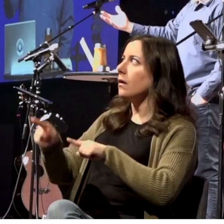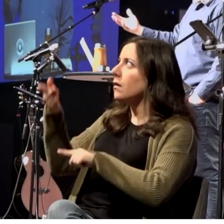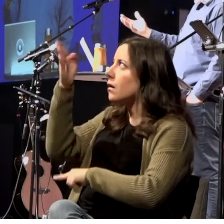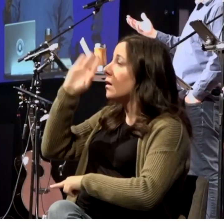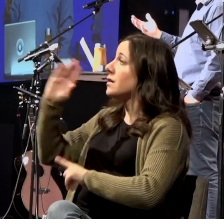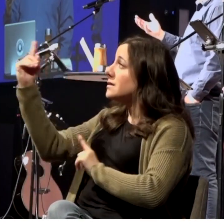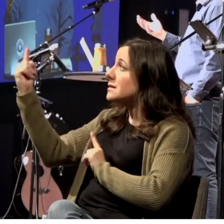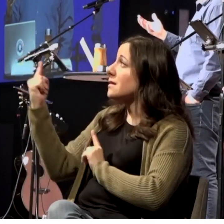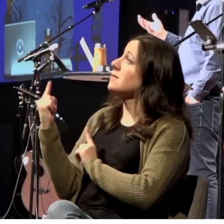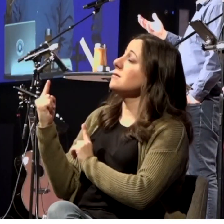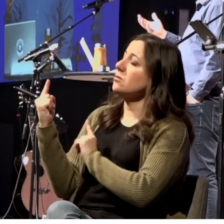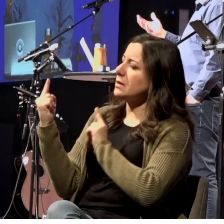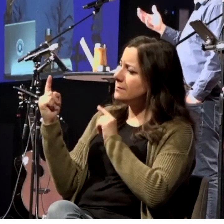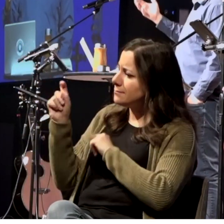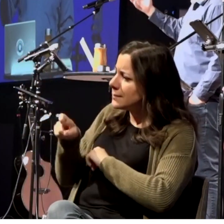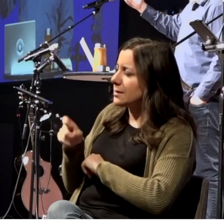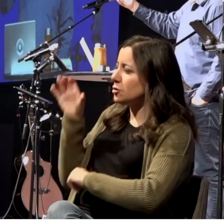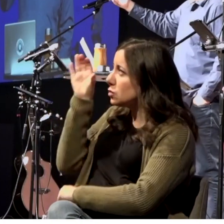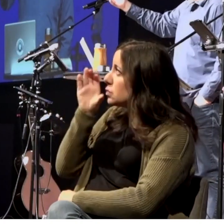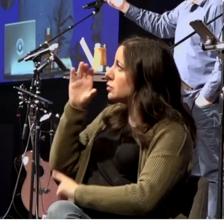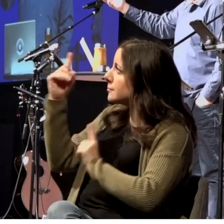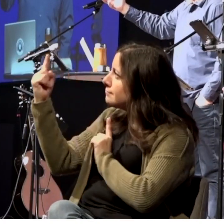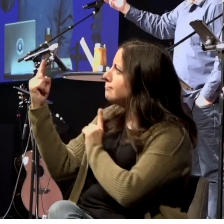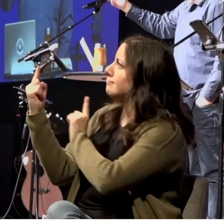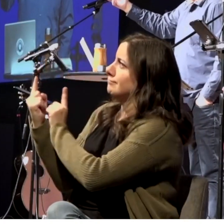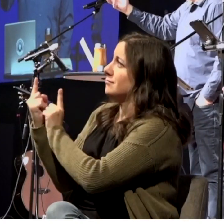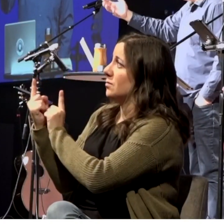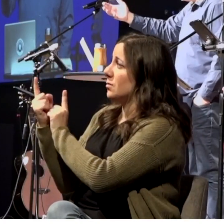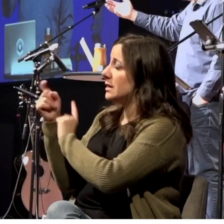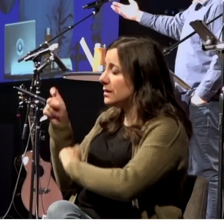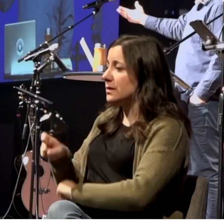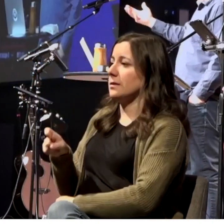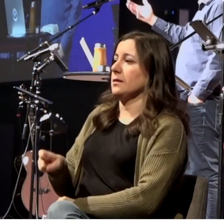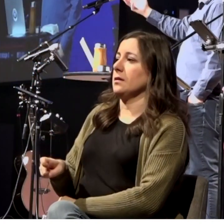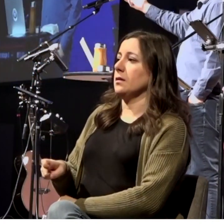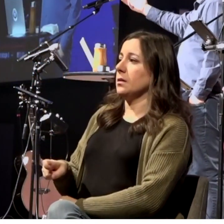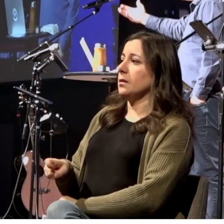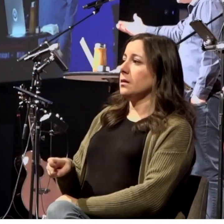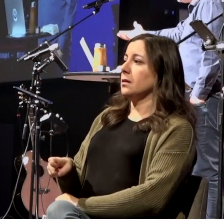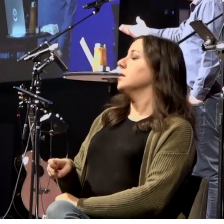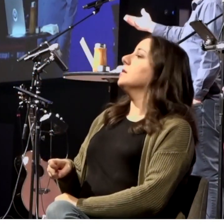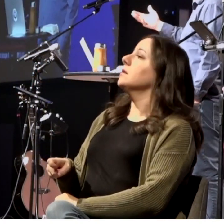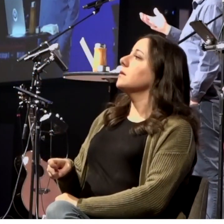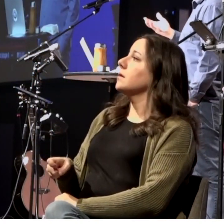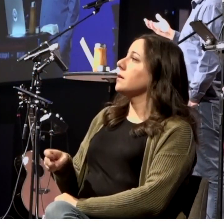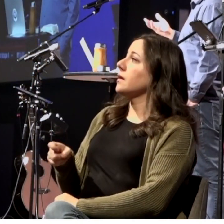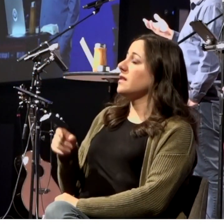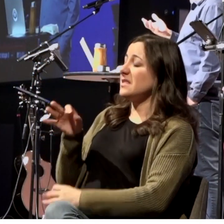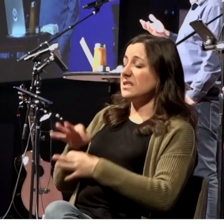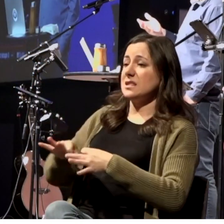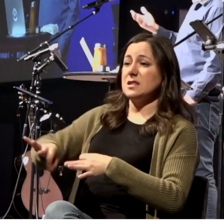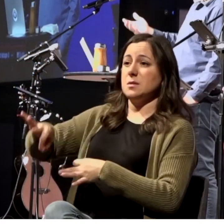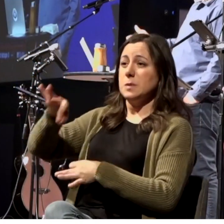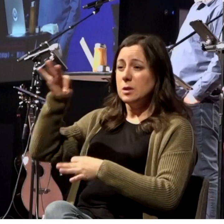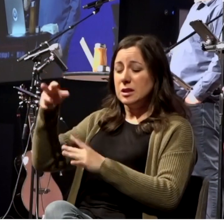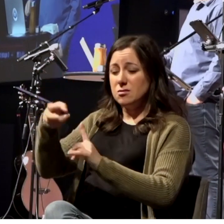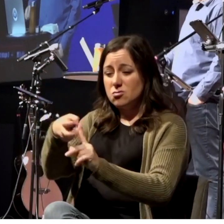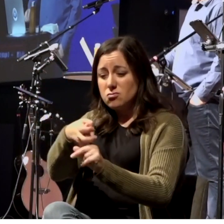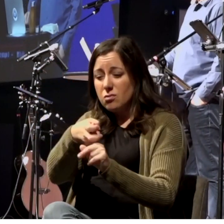while he's near. And no one comes to the Father except for the Spirit draws him. I wonder if the Spirit's drawing you